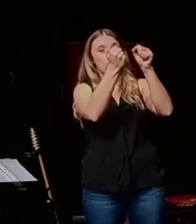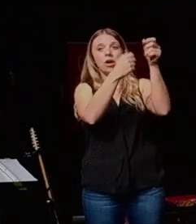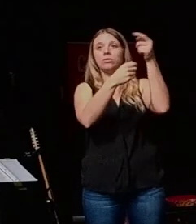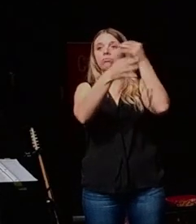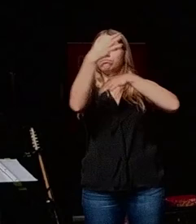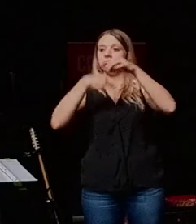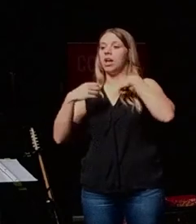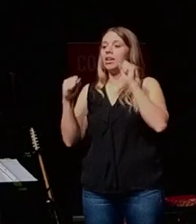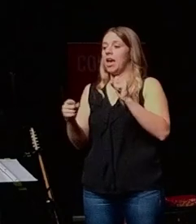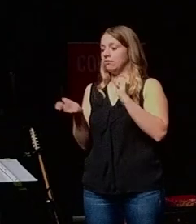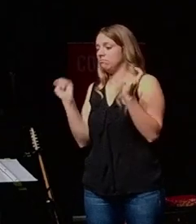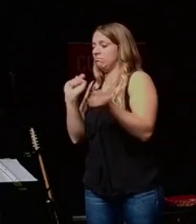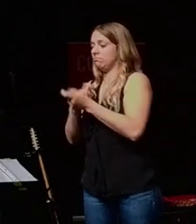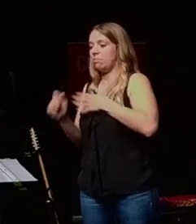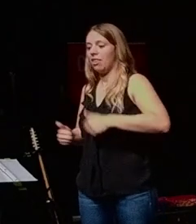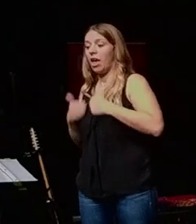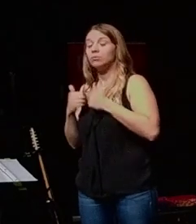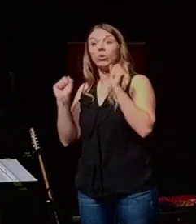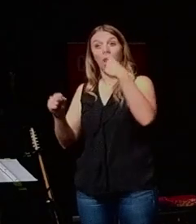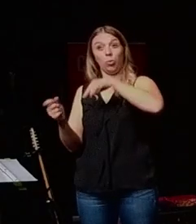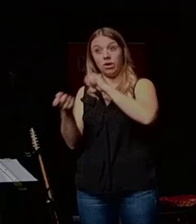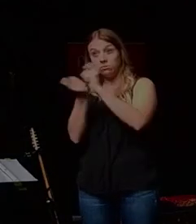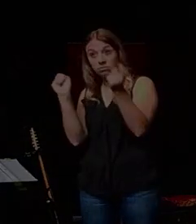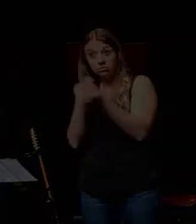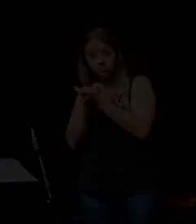is can we be transformative as well? Let's pray.